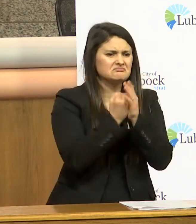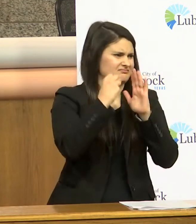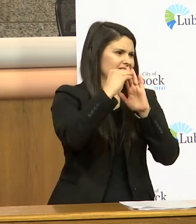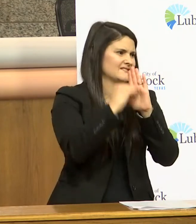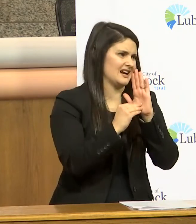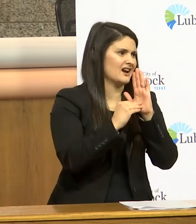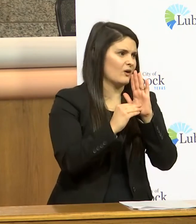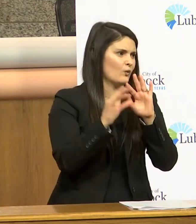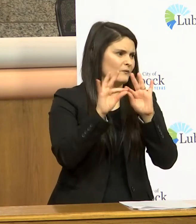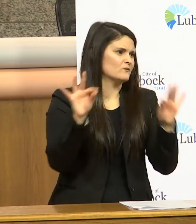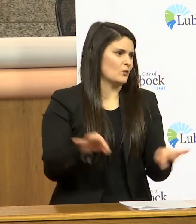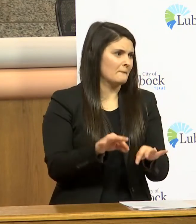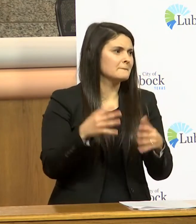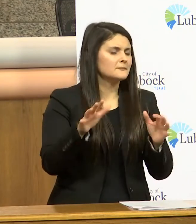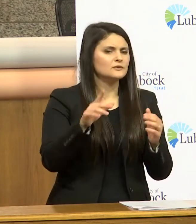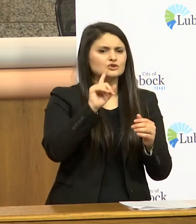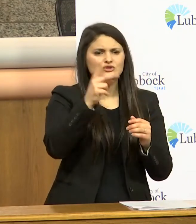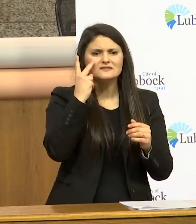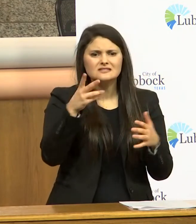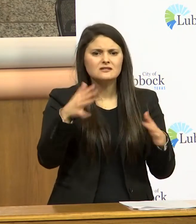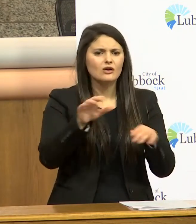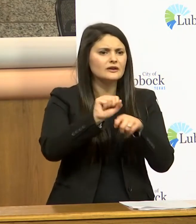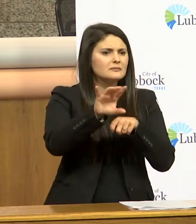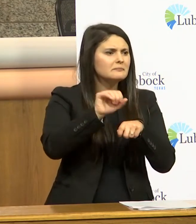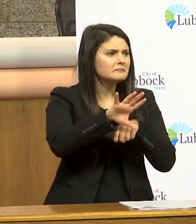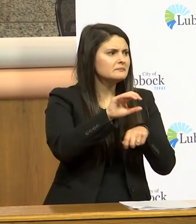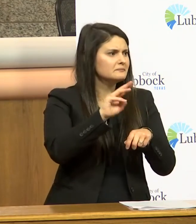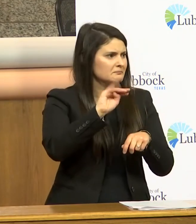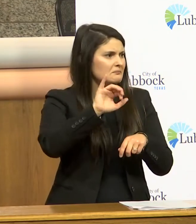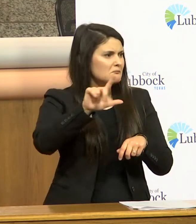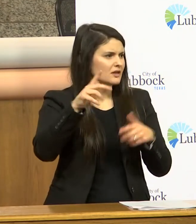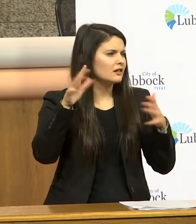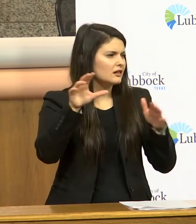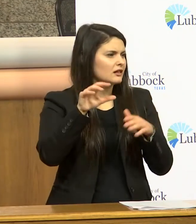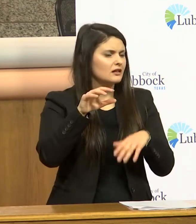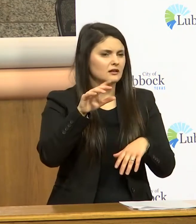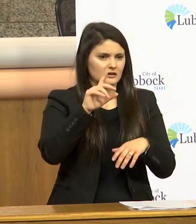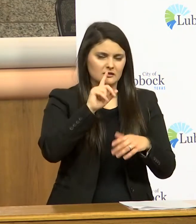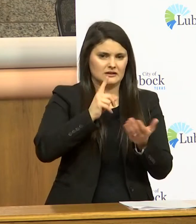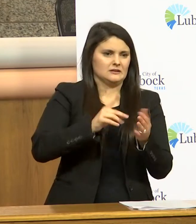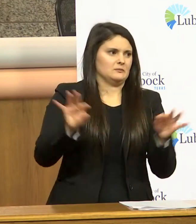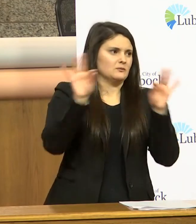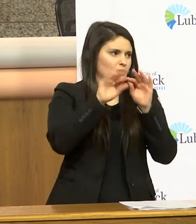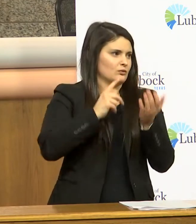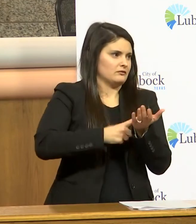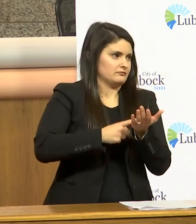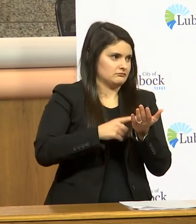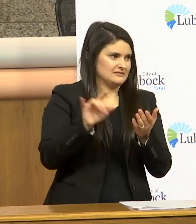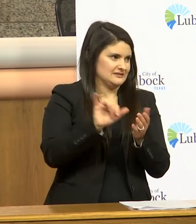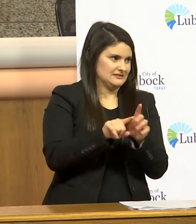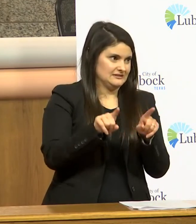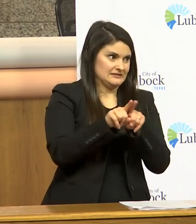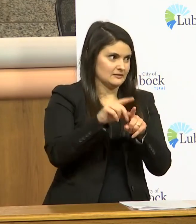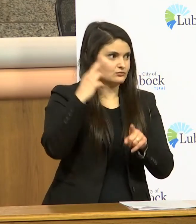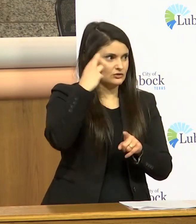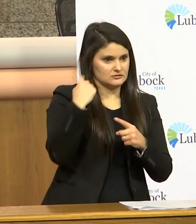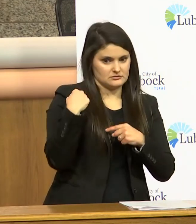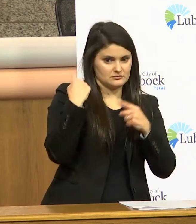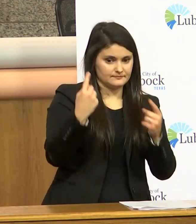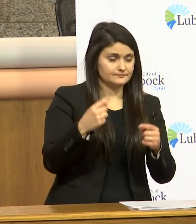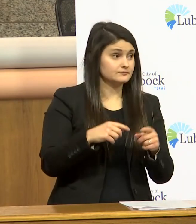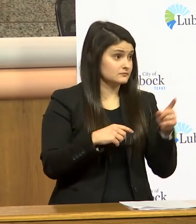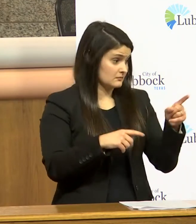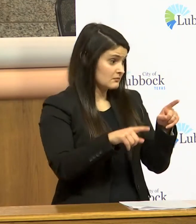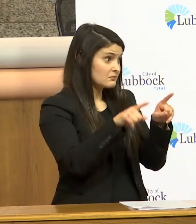forms you should have seen a couple pieces of mail at your home by now it's very important for all the reasons we've discussed previously and for the city services